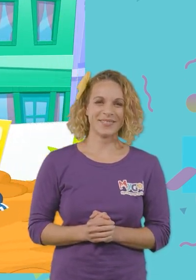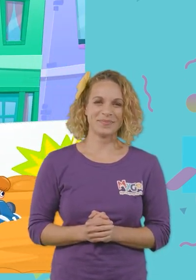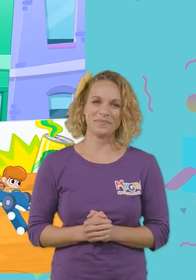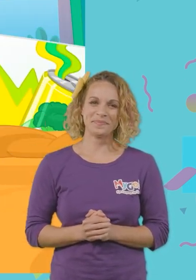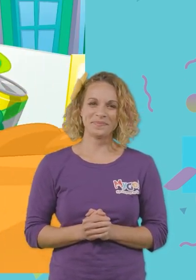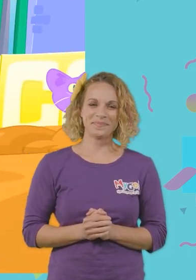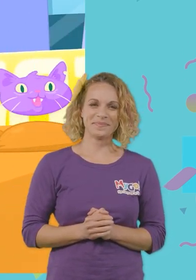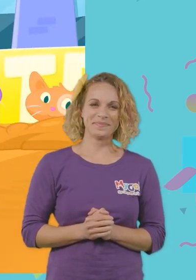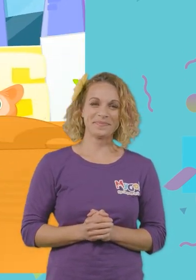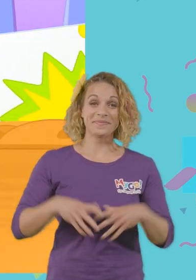Wow!